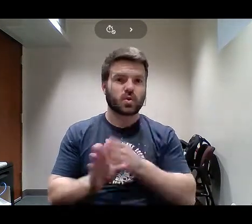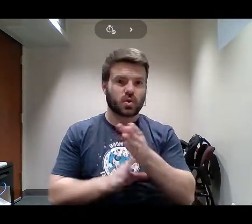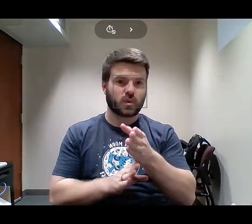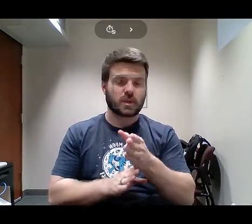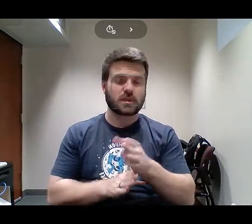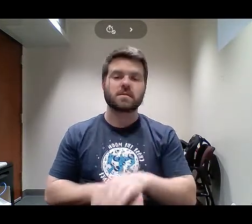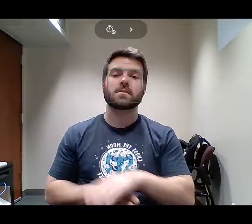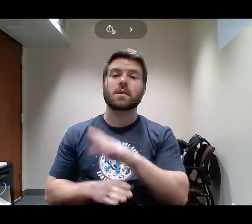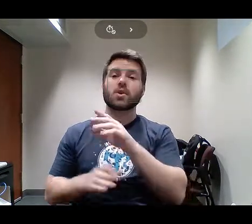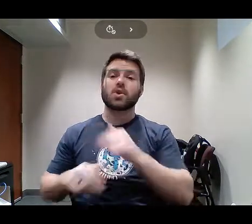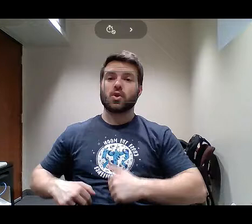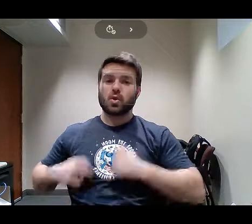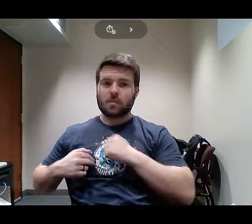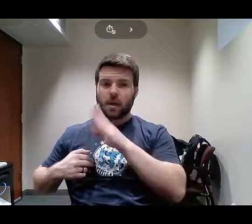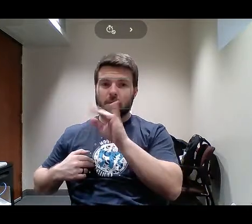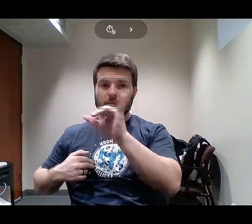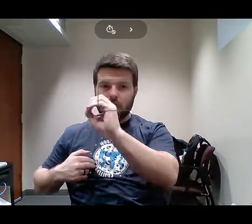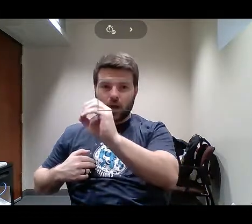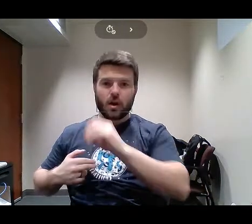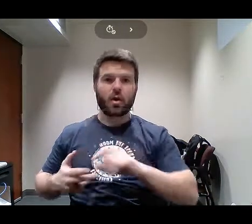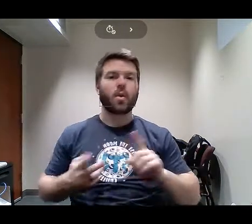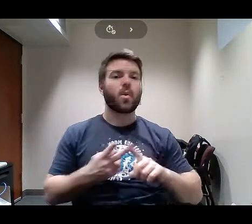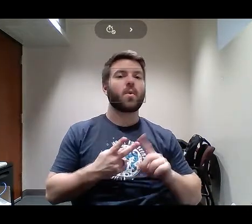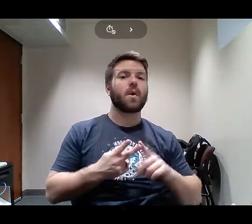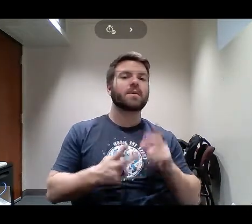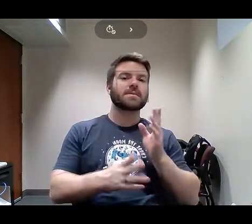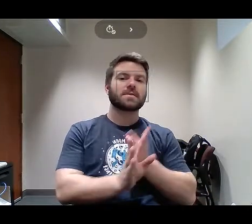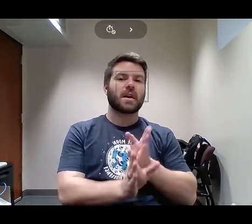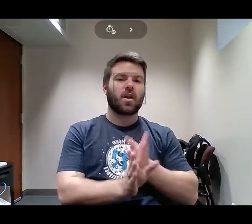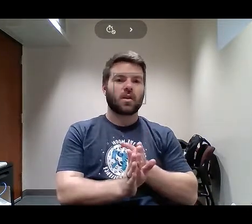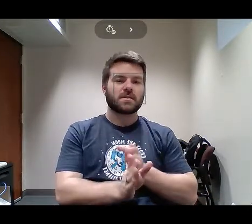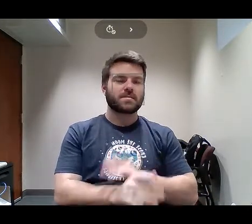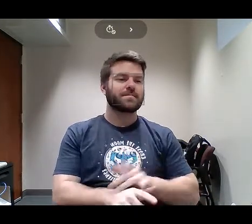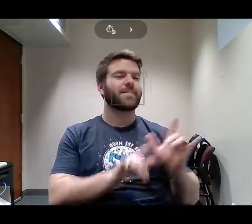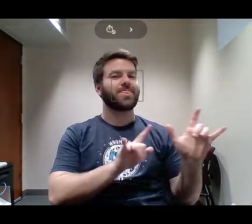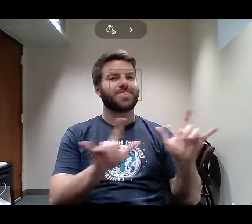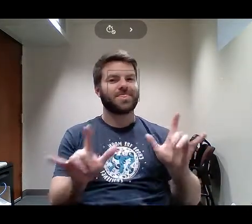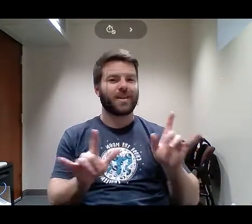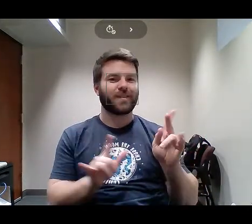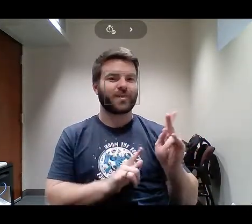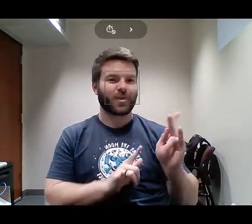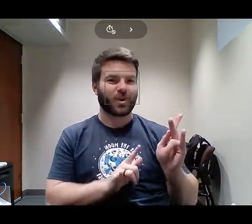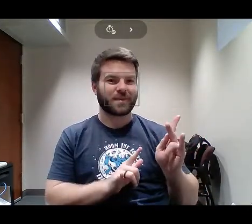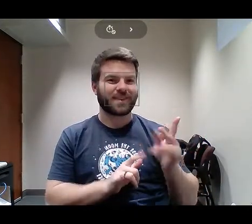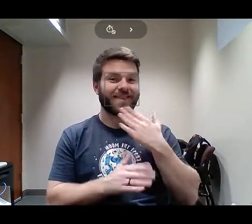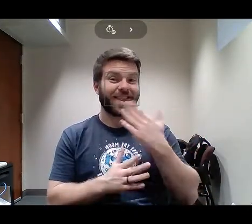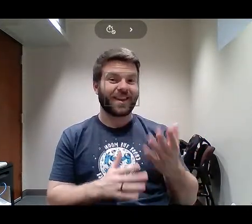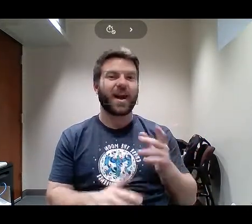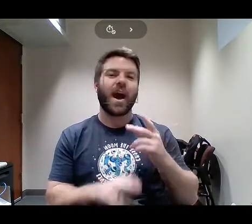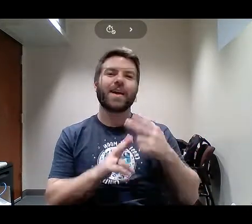and the other in psychology. Love you, Kirby Cakes. That's how well I know her. can call her Cakes.